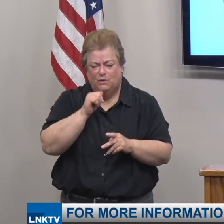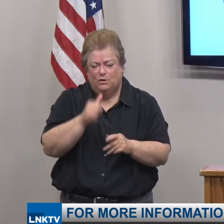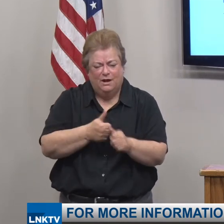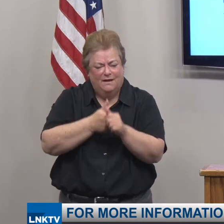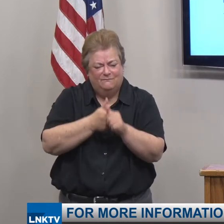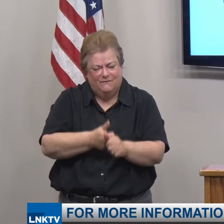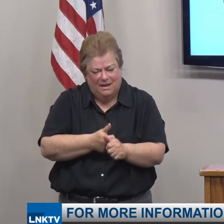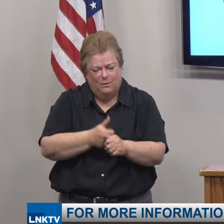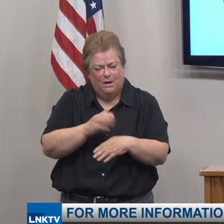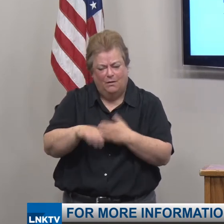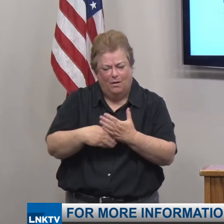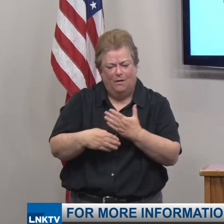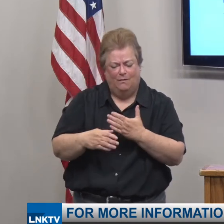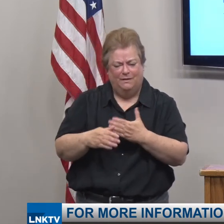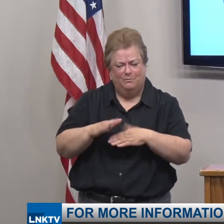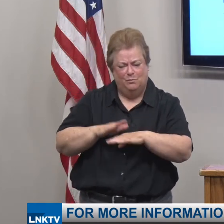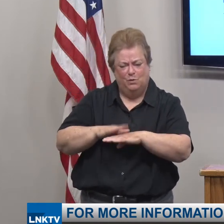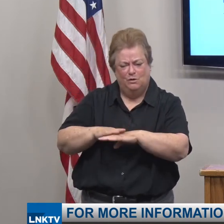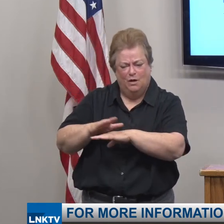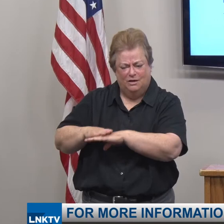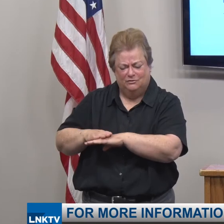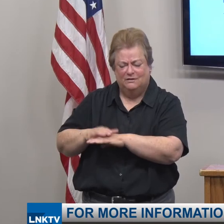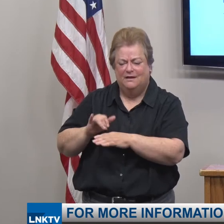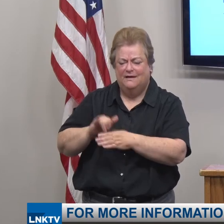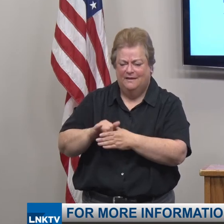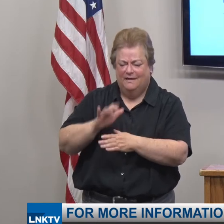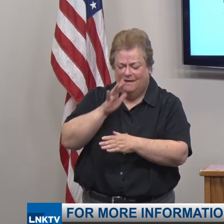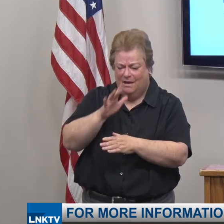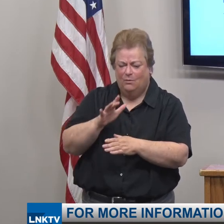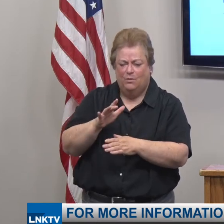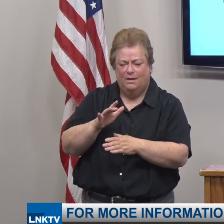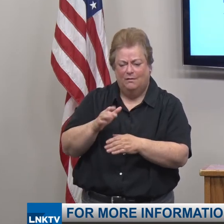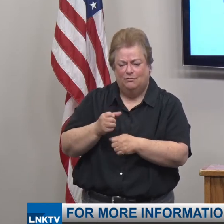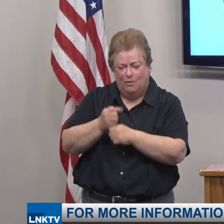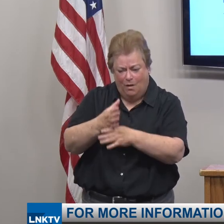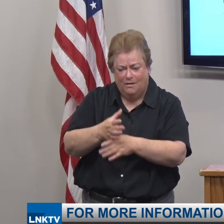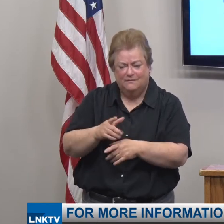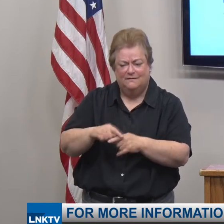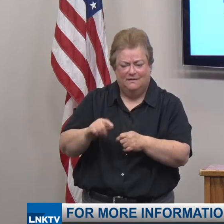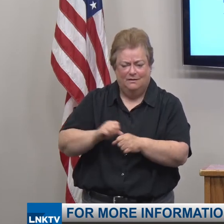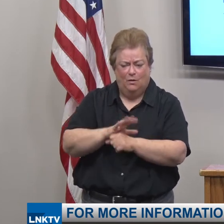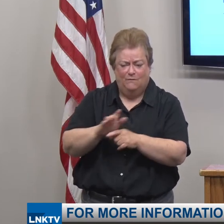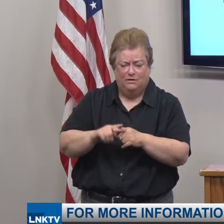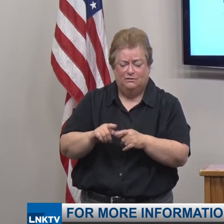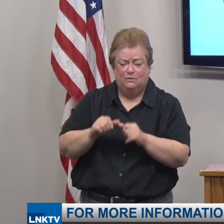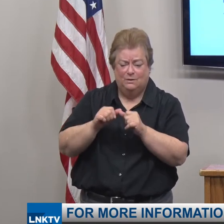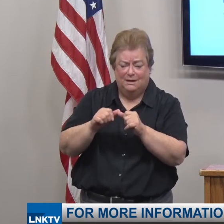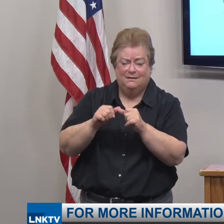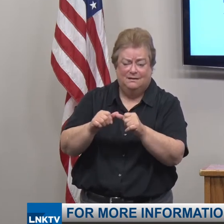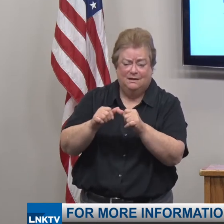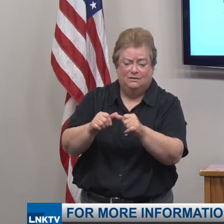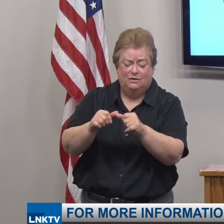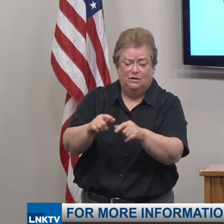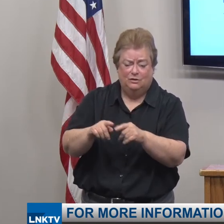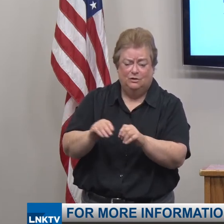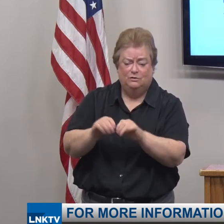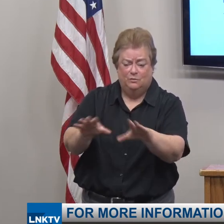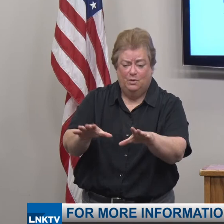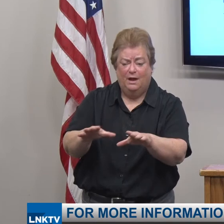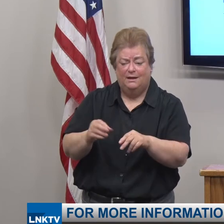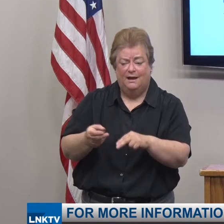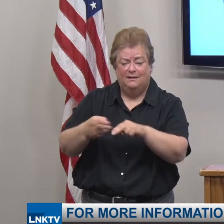precautions are a big contributor to the continued spread of illness and our increased hospitalization.